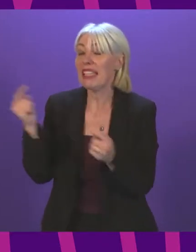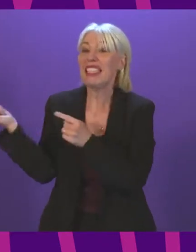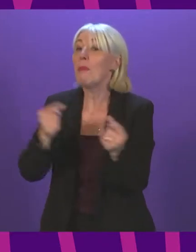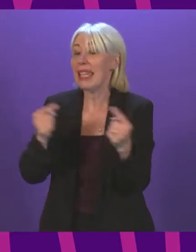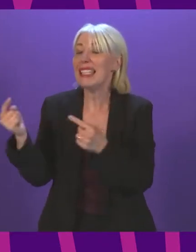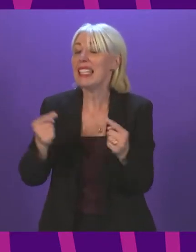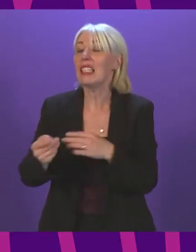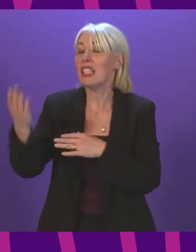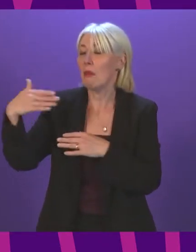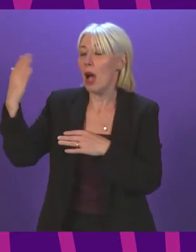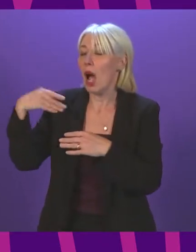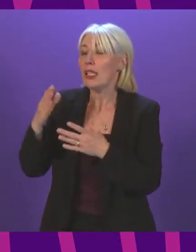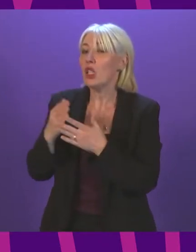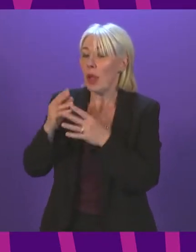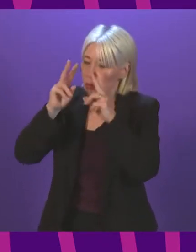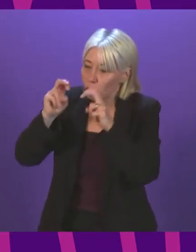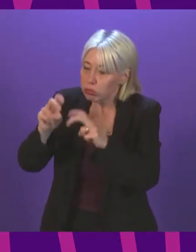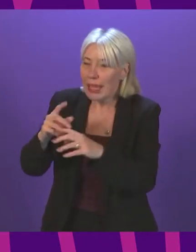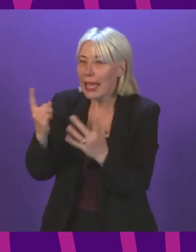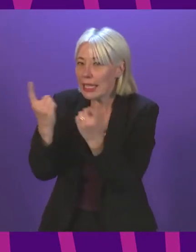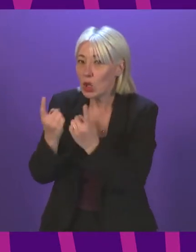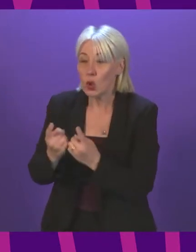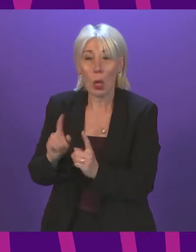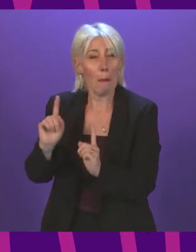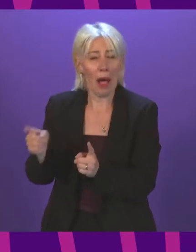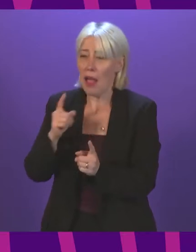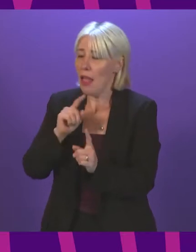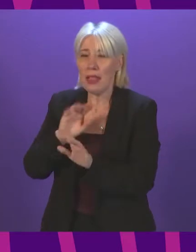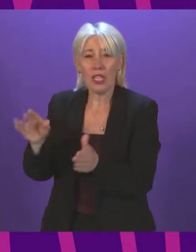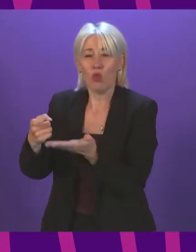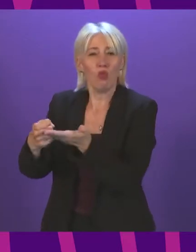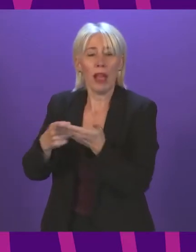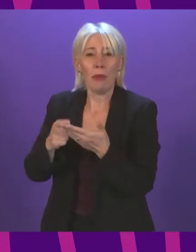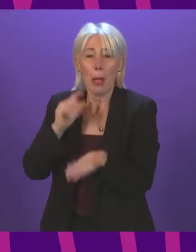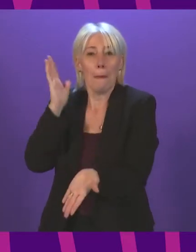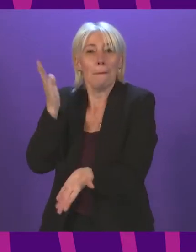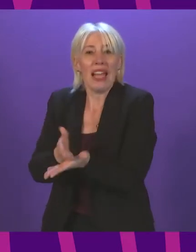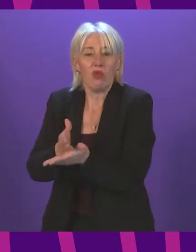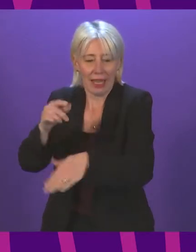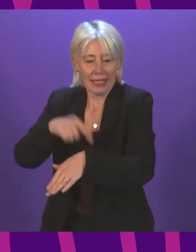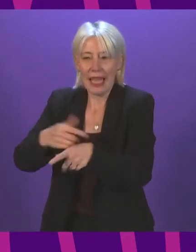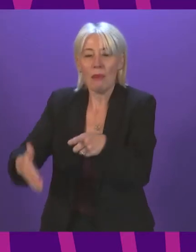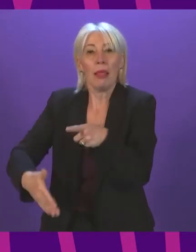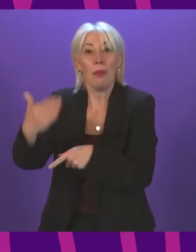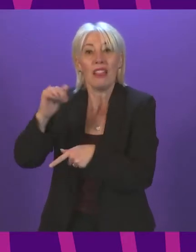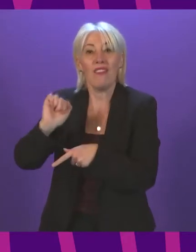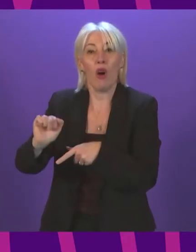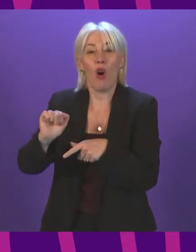debated by the Justice Committee, who looked at these issues in depth and did not recommend, for example, mandatory time limits in terms of fatal